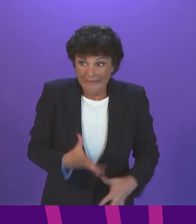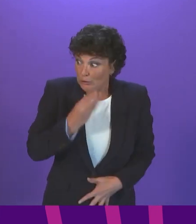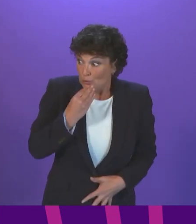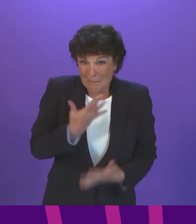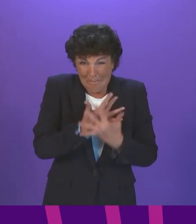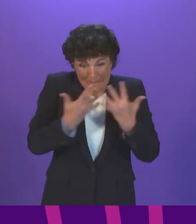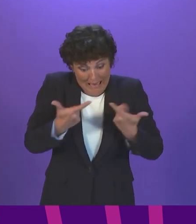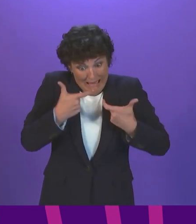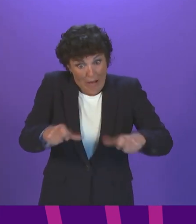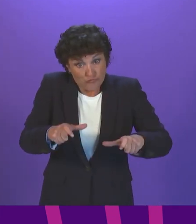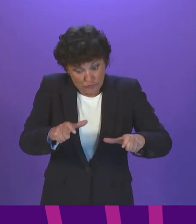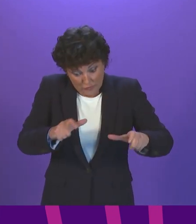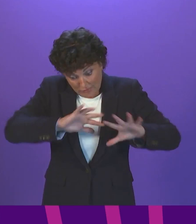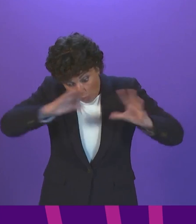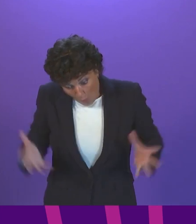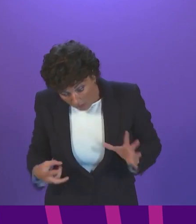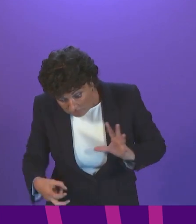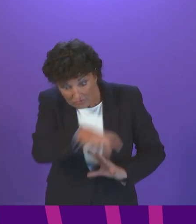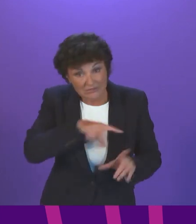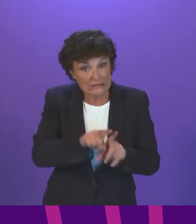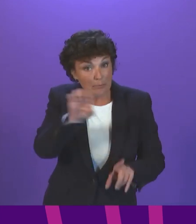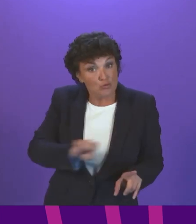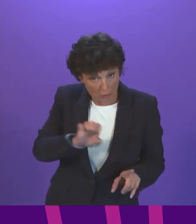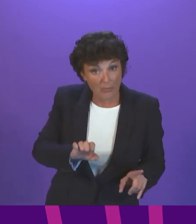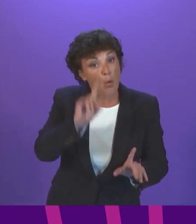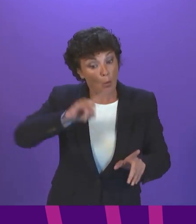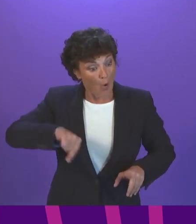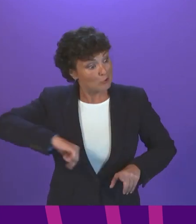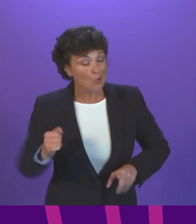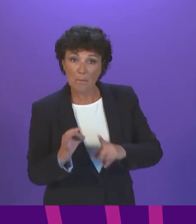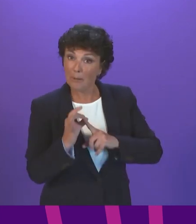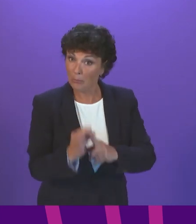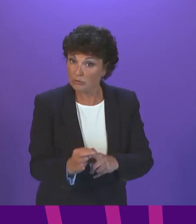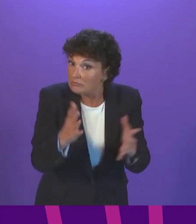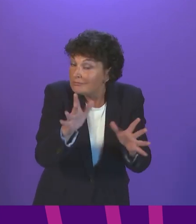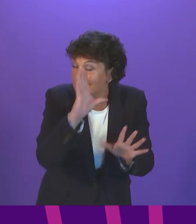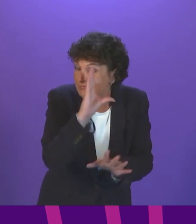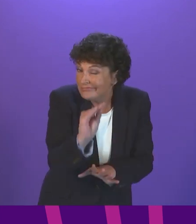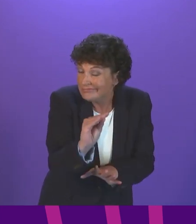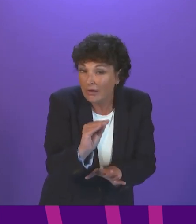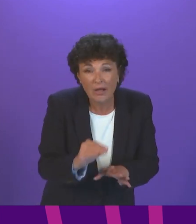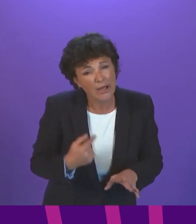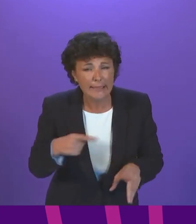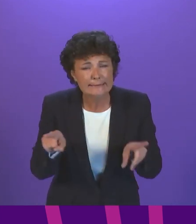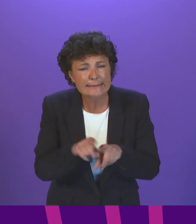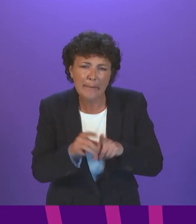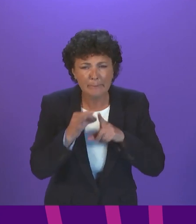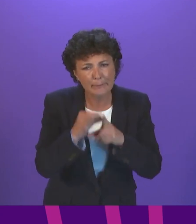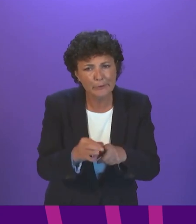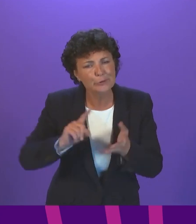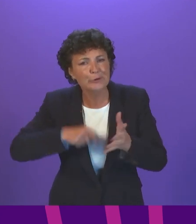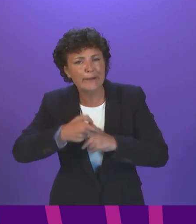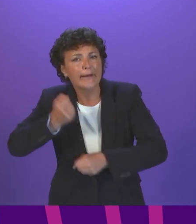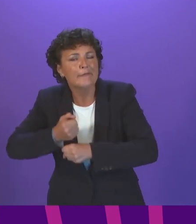in many countries across Europe and the world. And what we are proposing here is also being proposed, of course, by the UK Government for England.